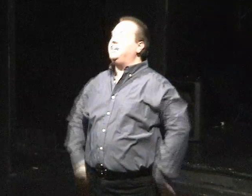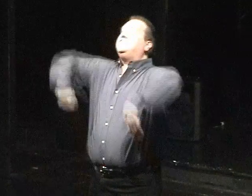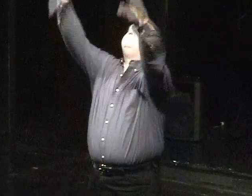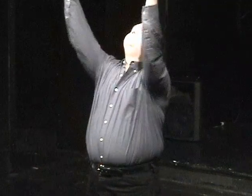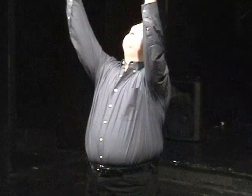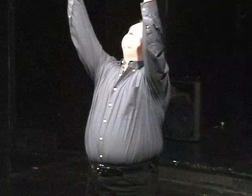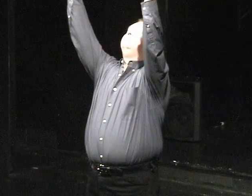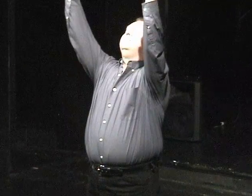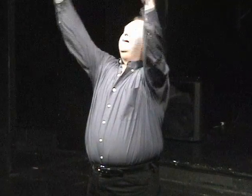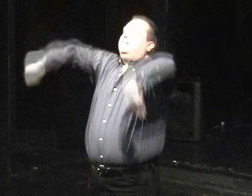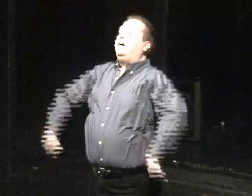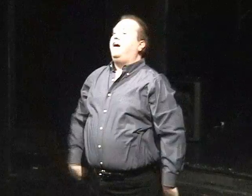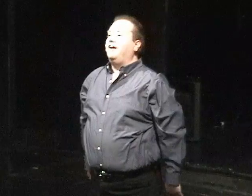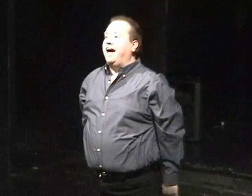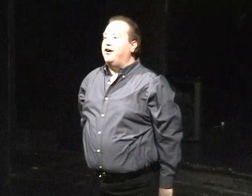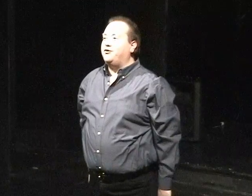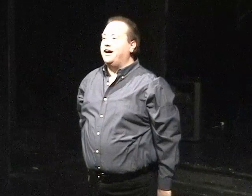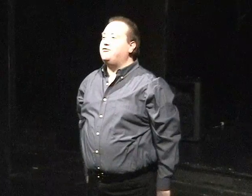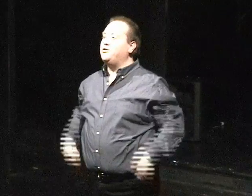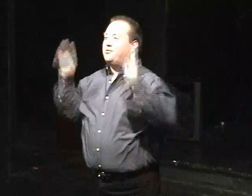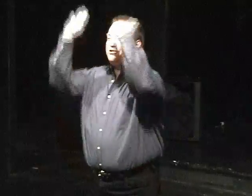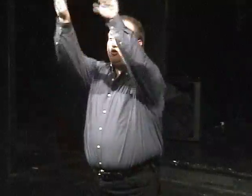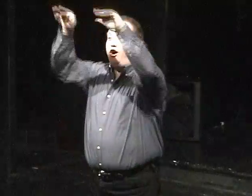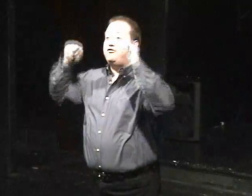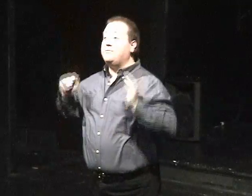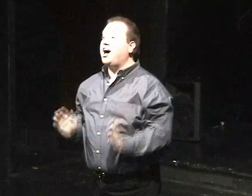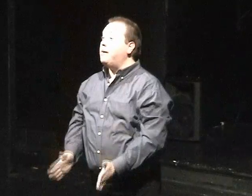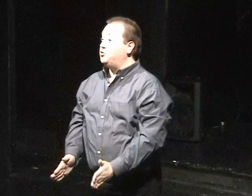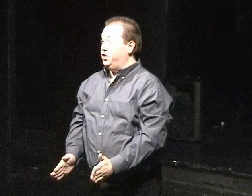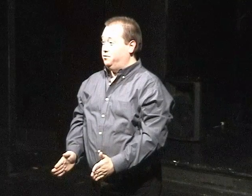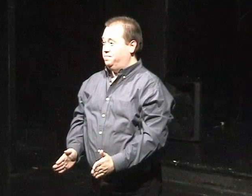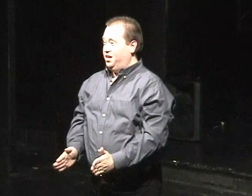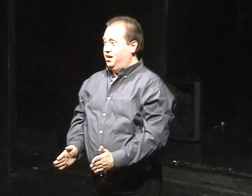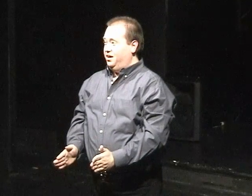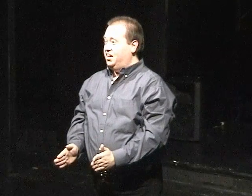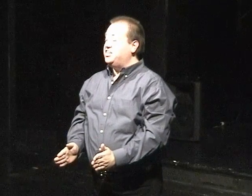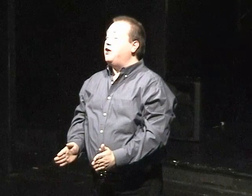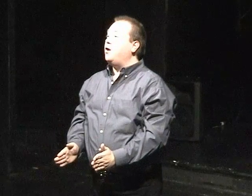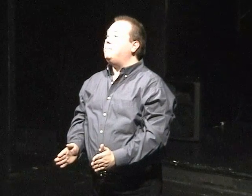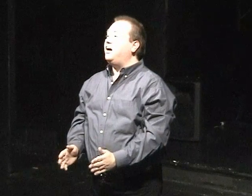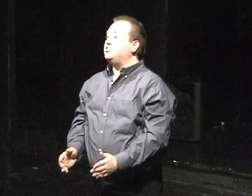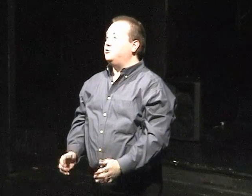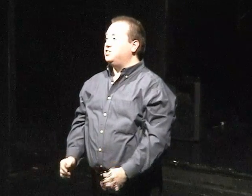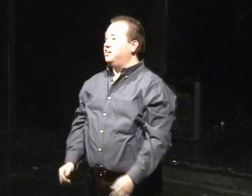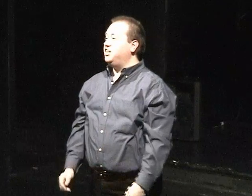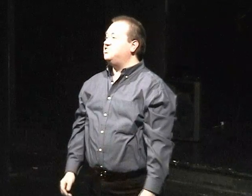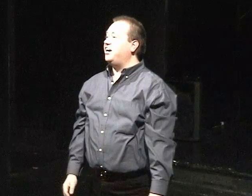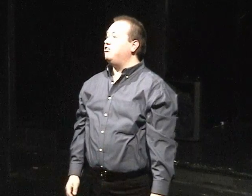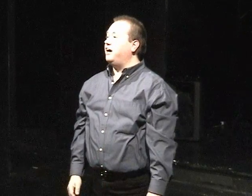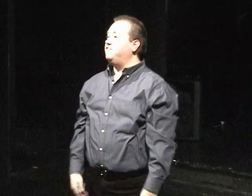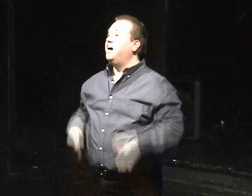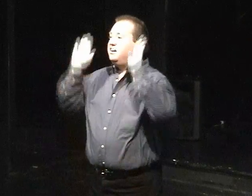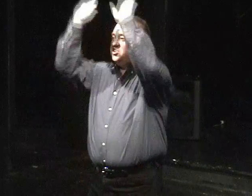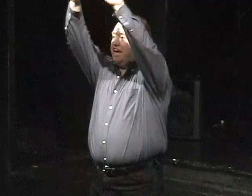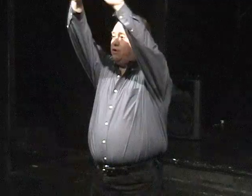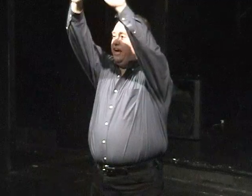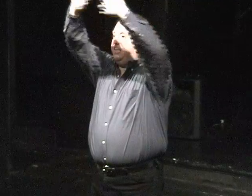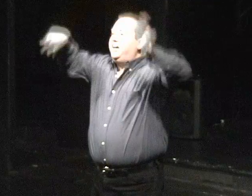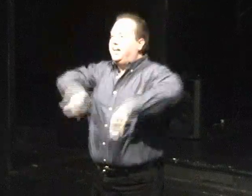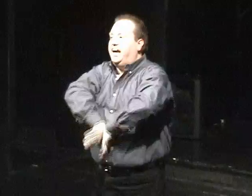allow for a further withdrawal from the common view. It is now quite possible to live an entire life segregated in a